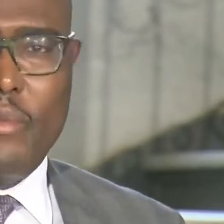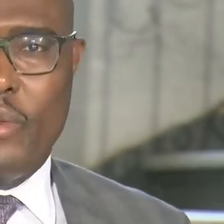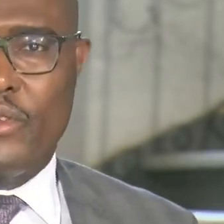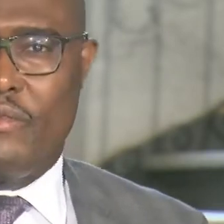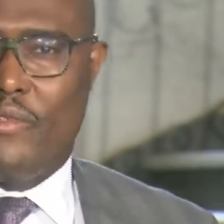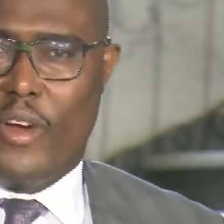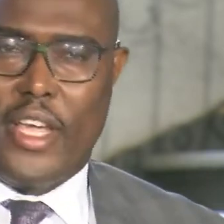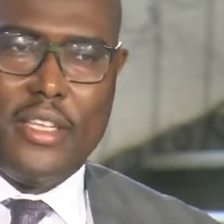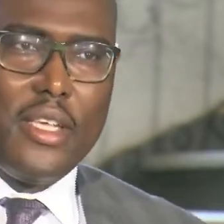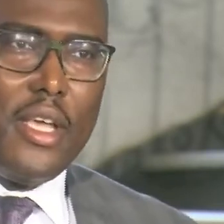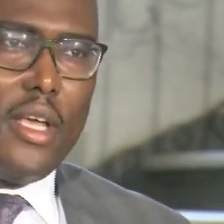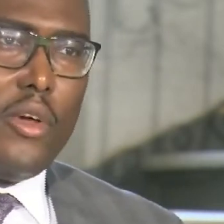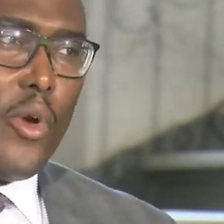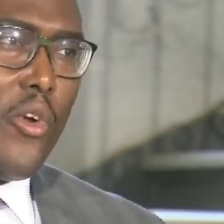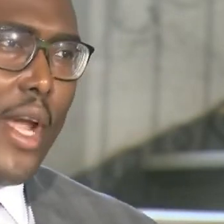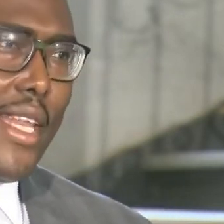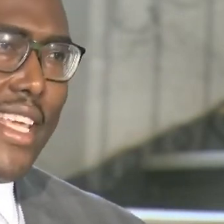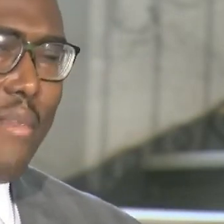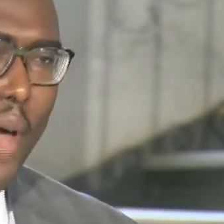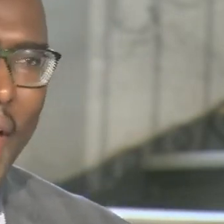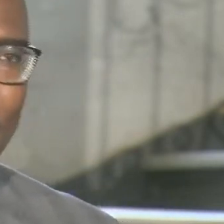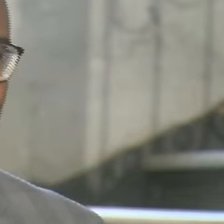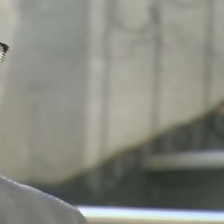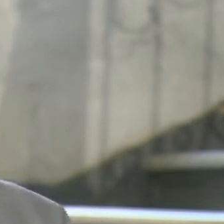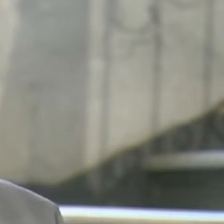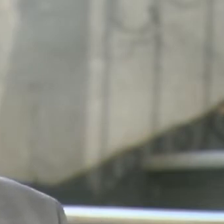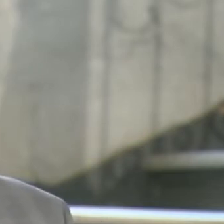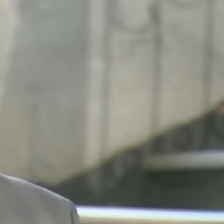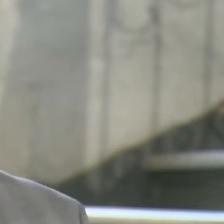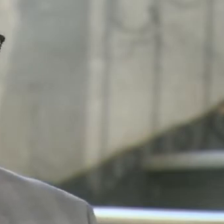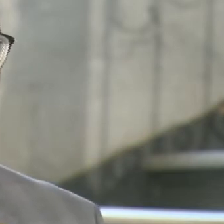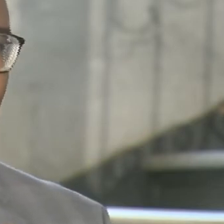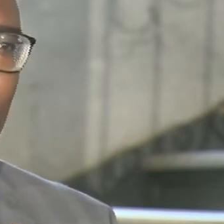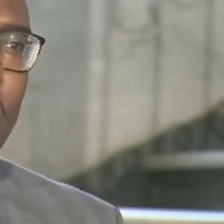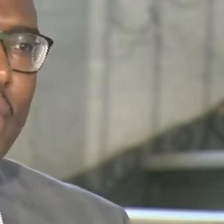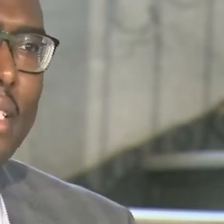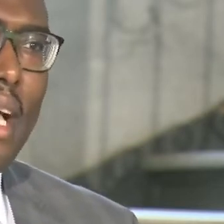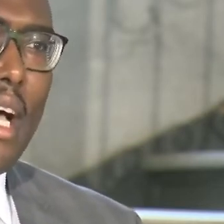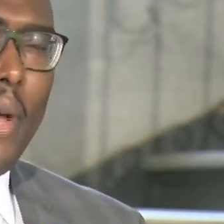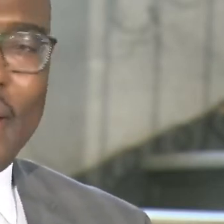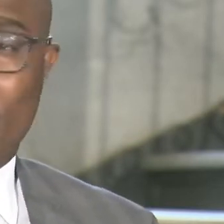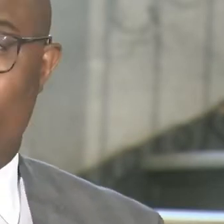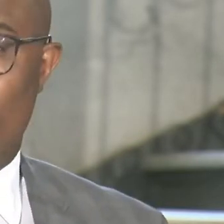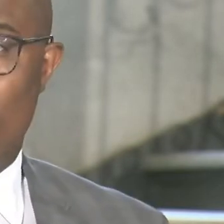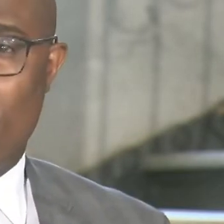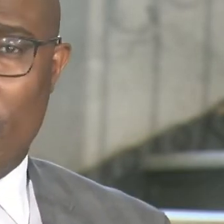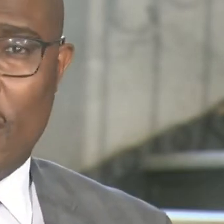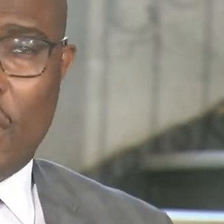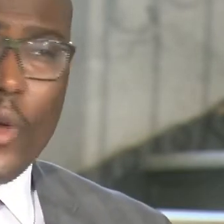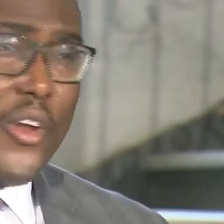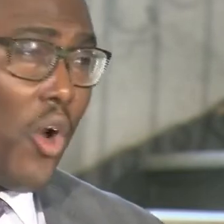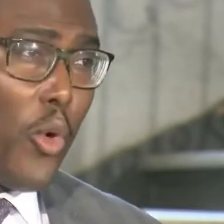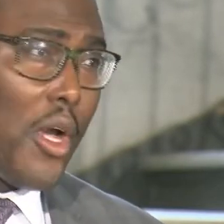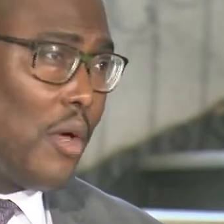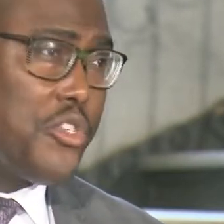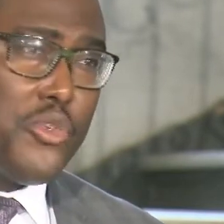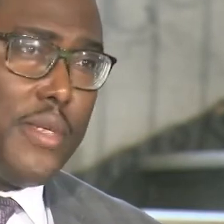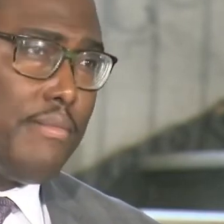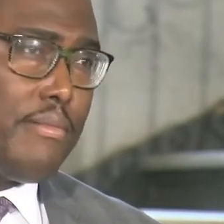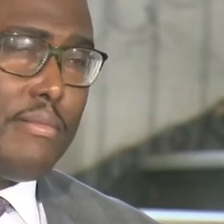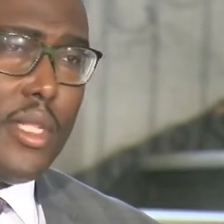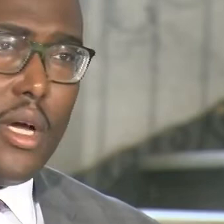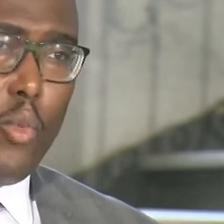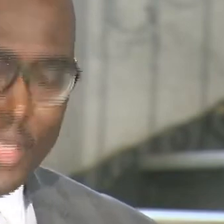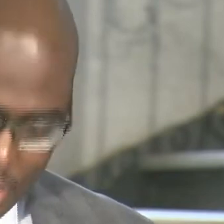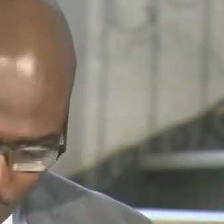family members and friends who were greatly impacted, uh, by that turn that time. I can tell you, uh, we are nowhere close to